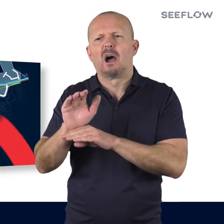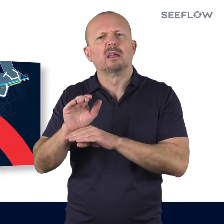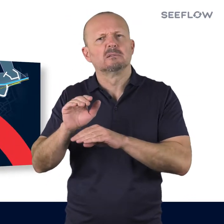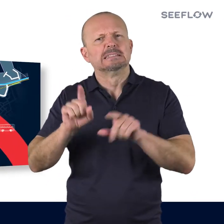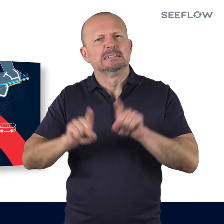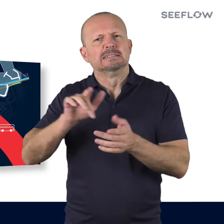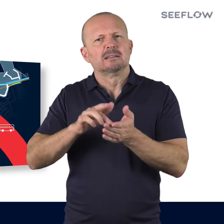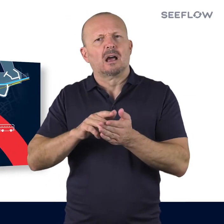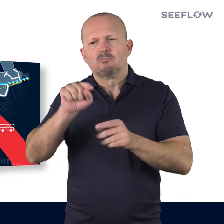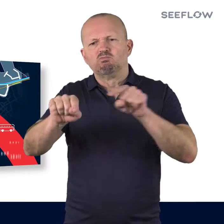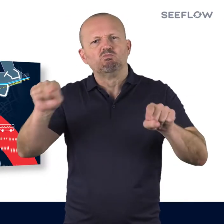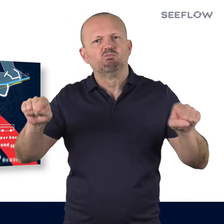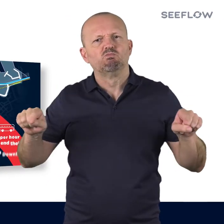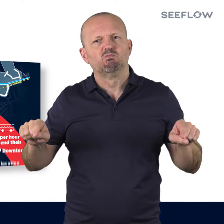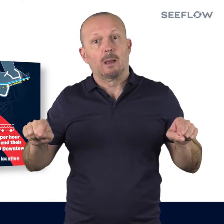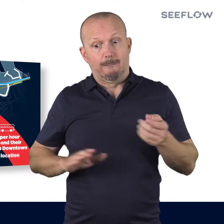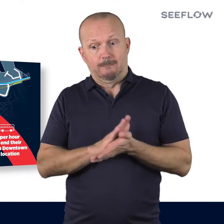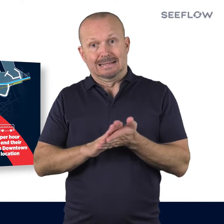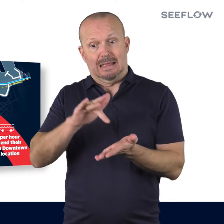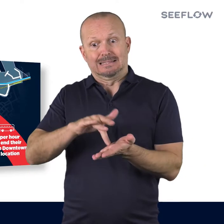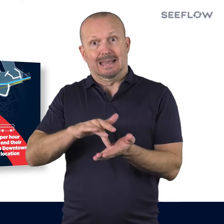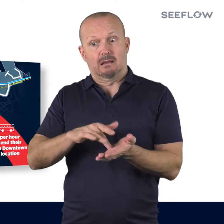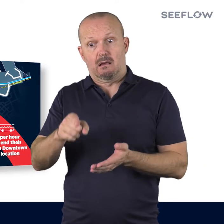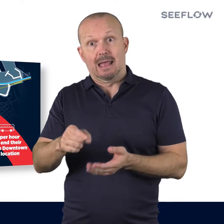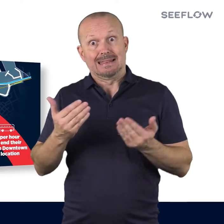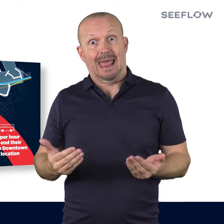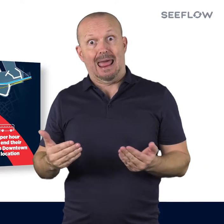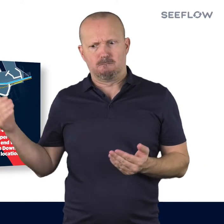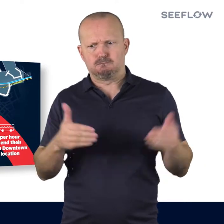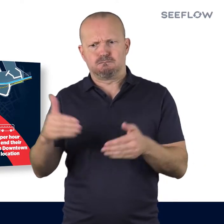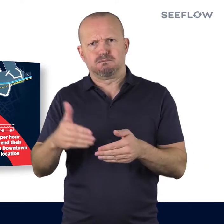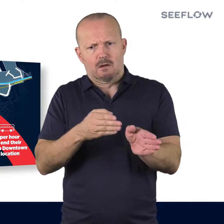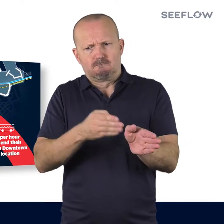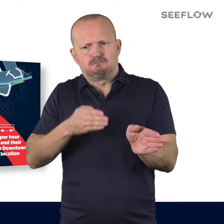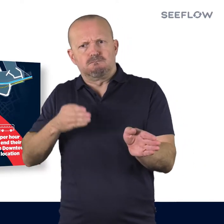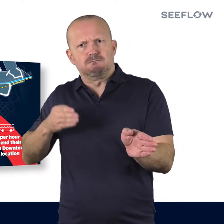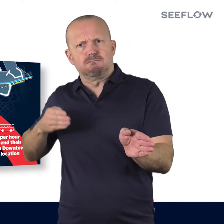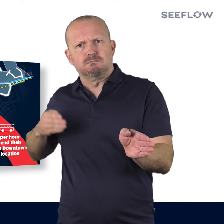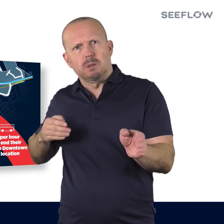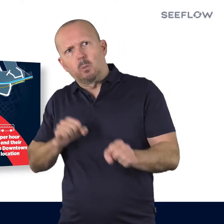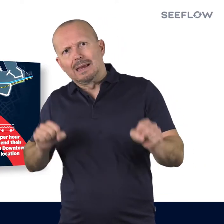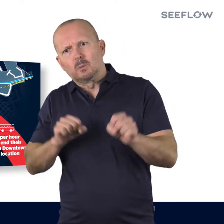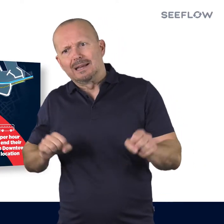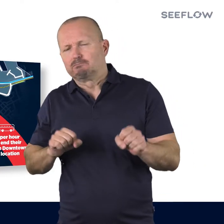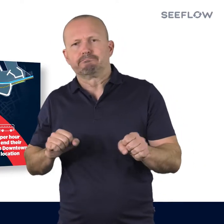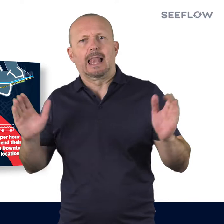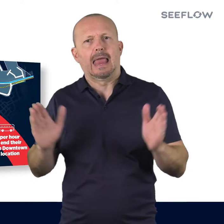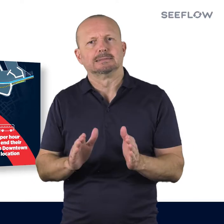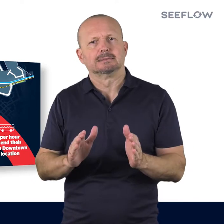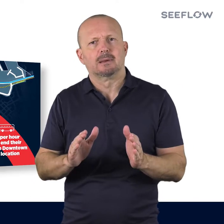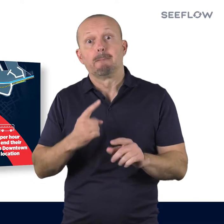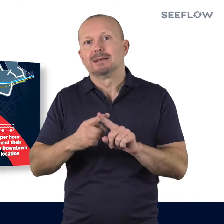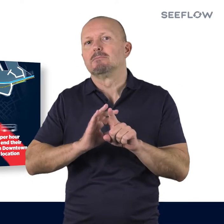fringe. This will reduce the number of buses ending their trips in the downtown area and also improve access for passengers.